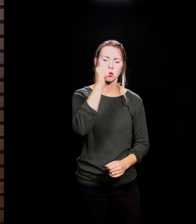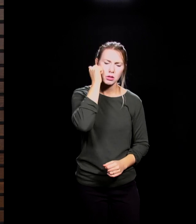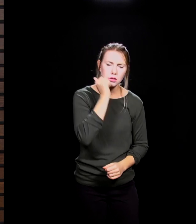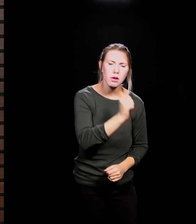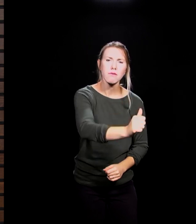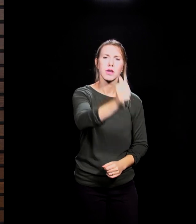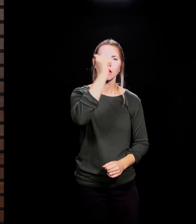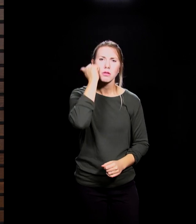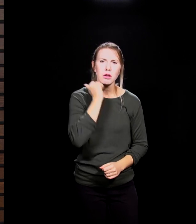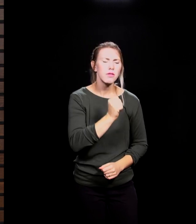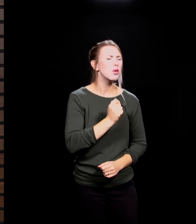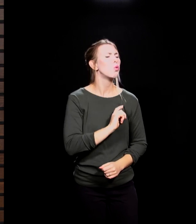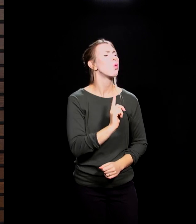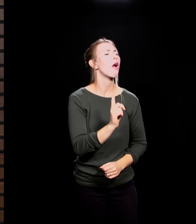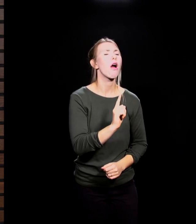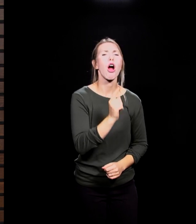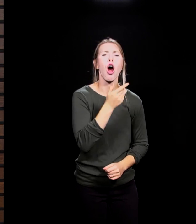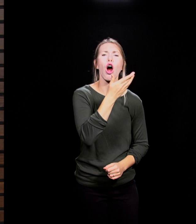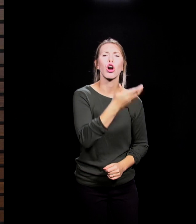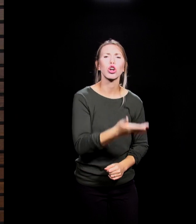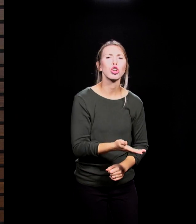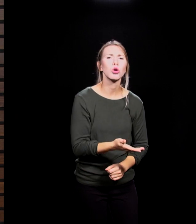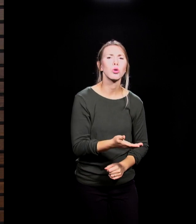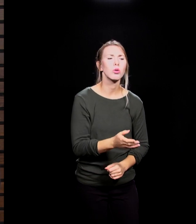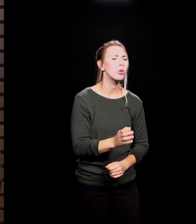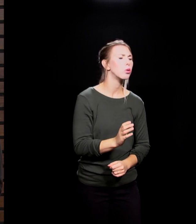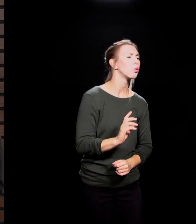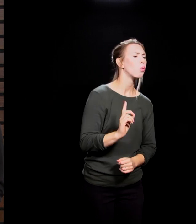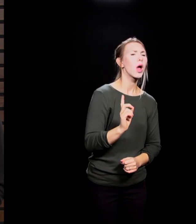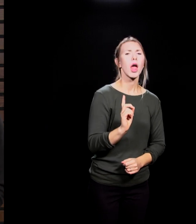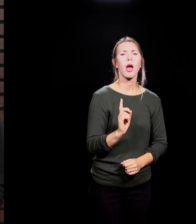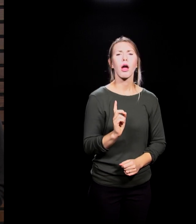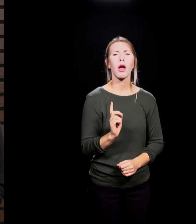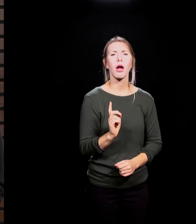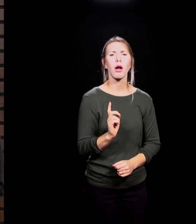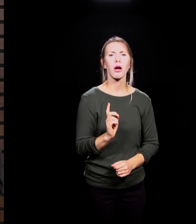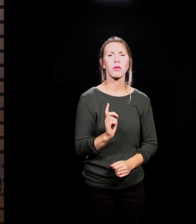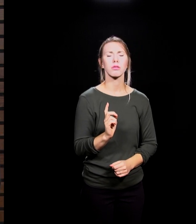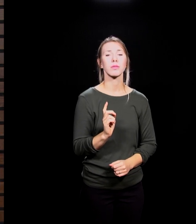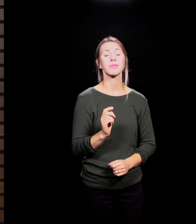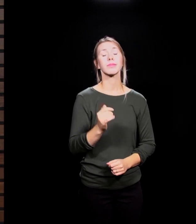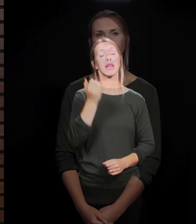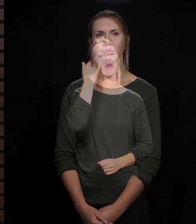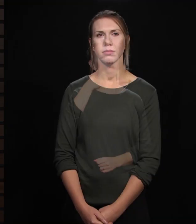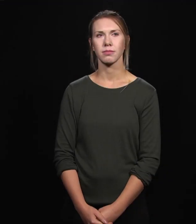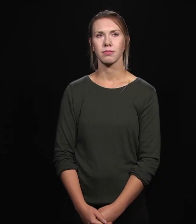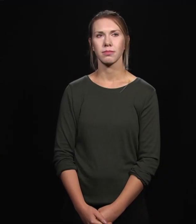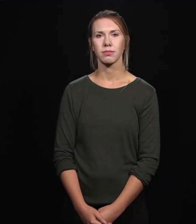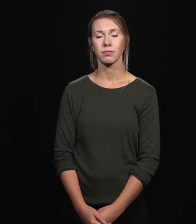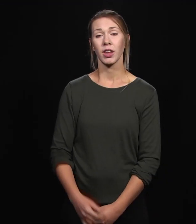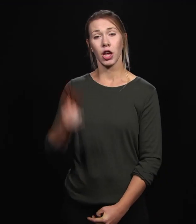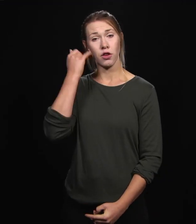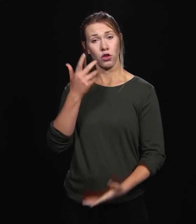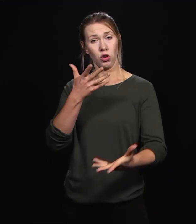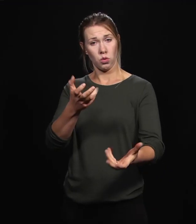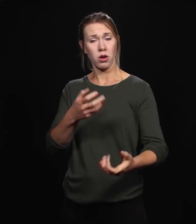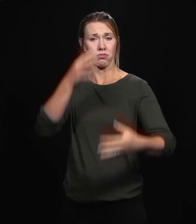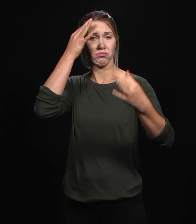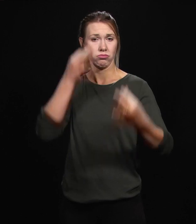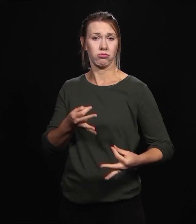to it? If you haven't responded, I want you to know that you can do so right now. If you want to make the decision to trust Jesus as